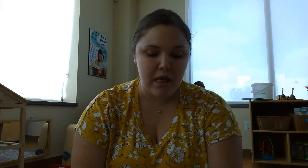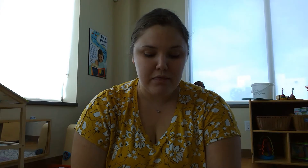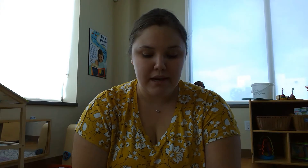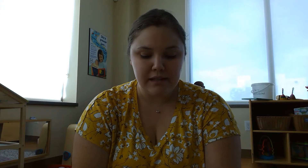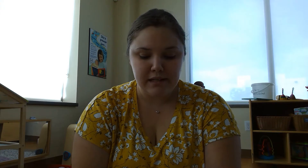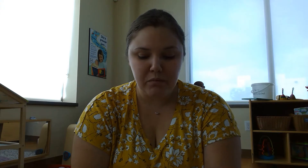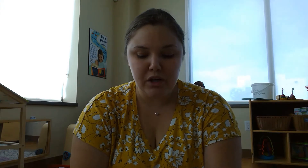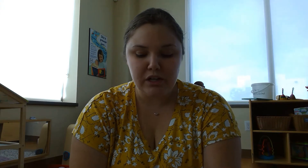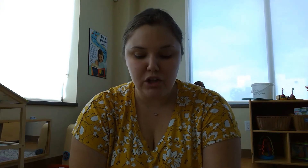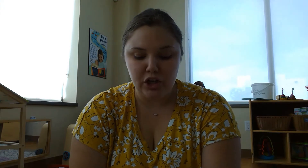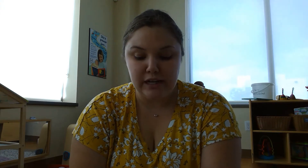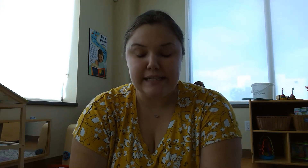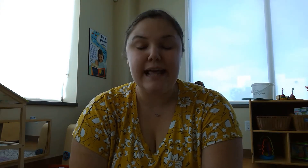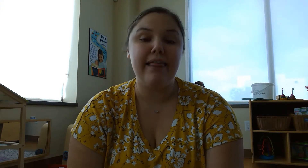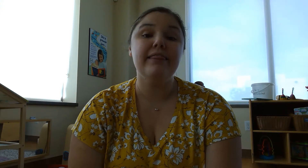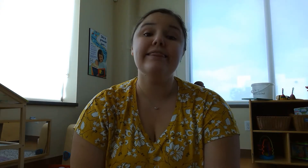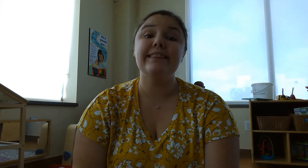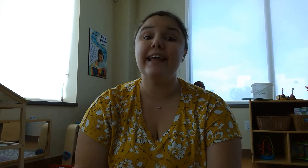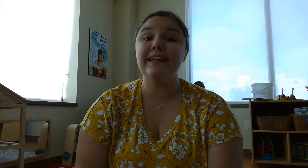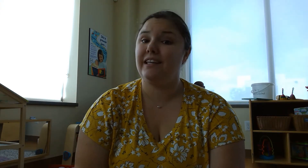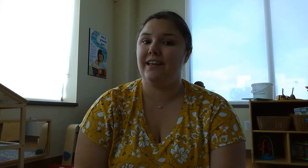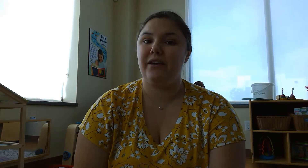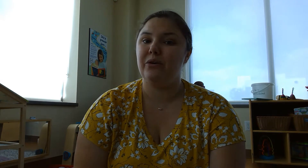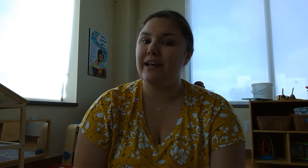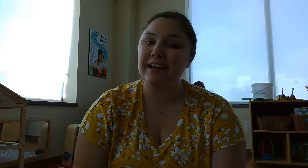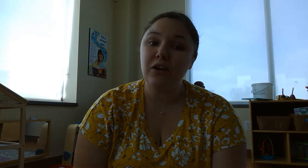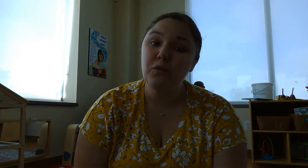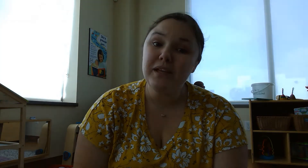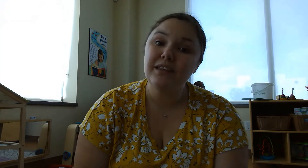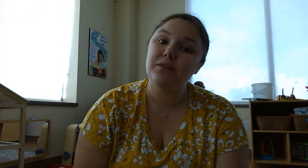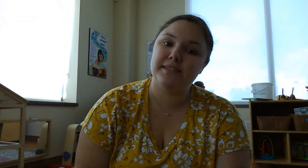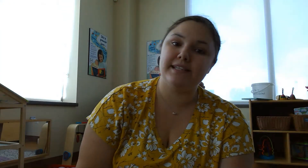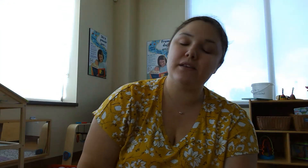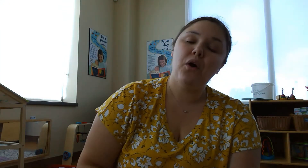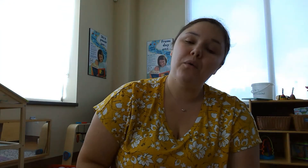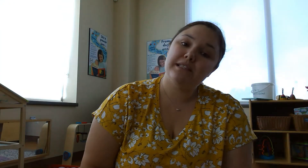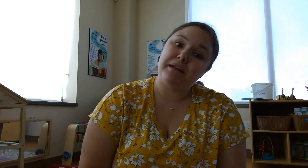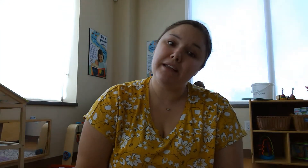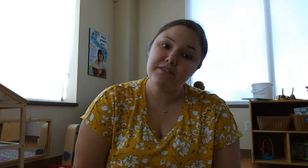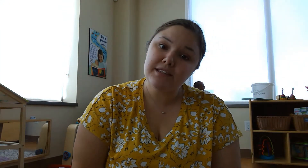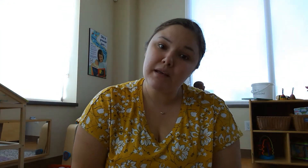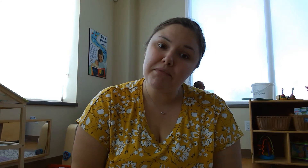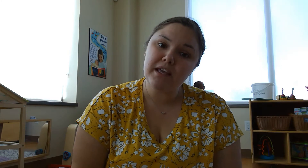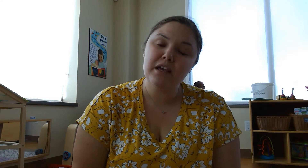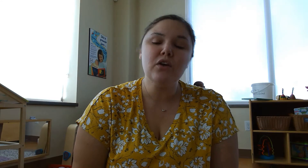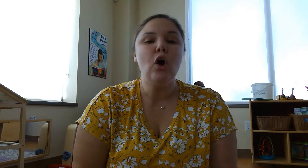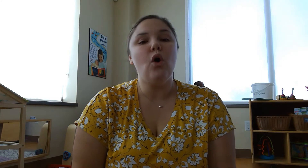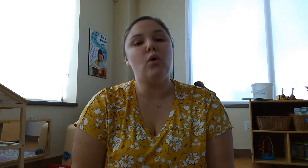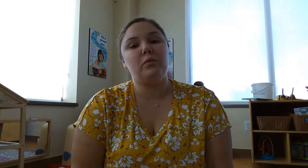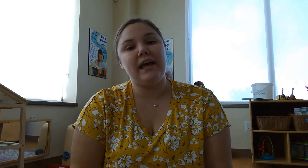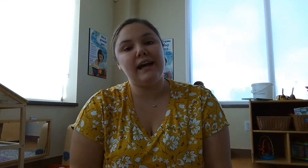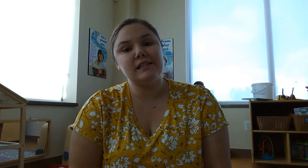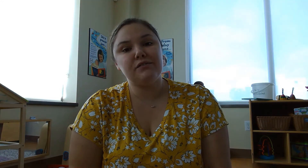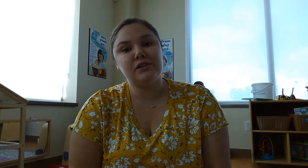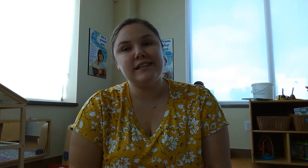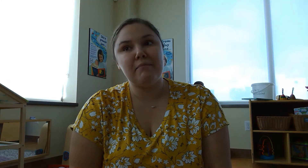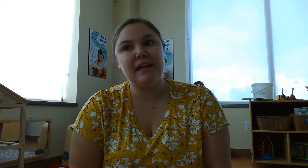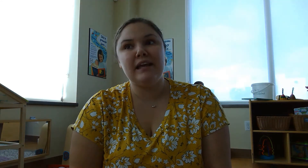The next time we're going to learn is thank you. And at home we can use this when someone gives us something or we ask for something